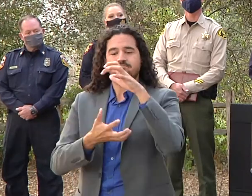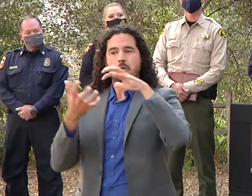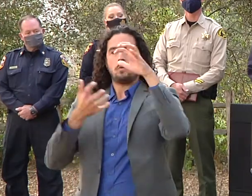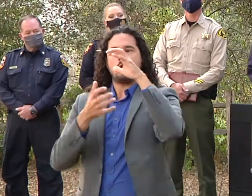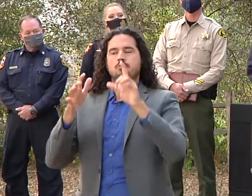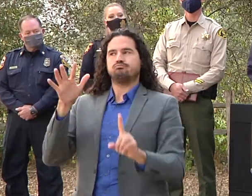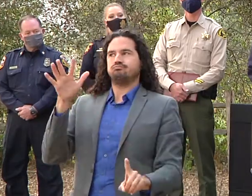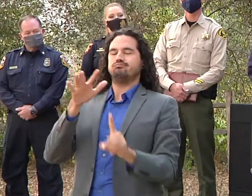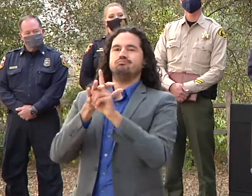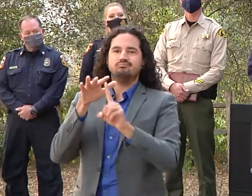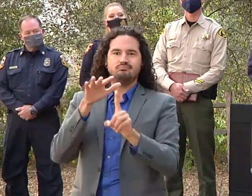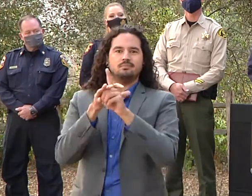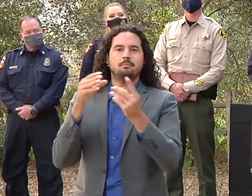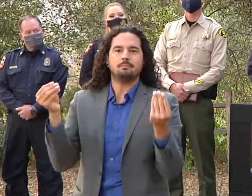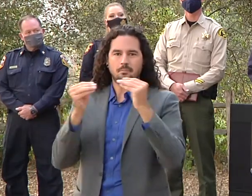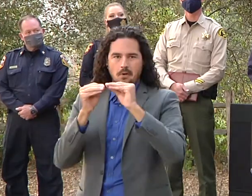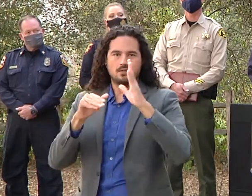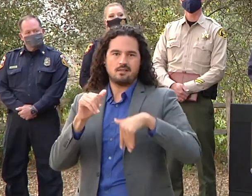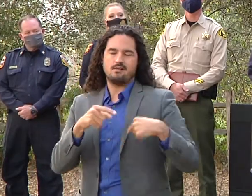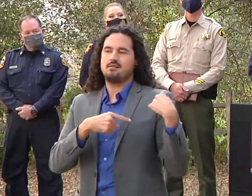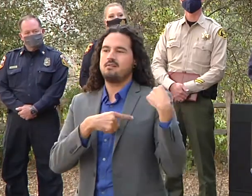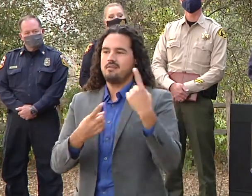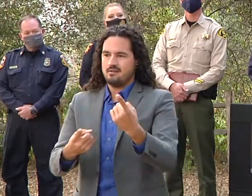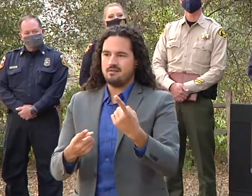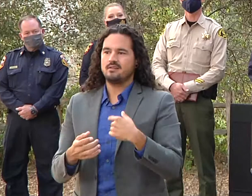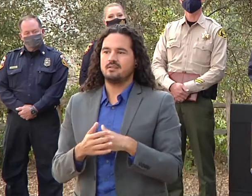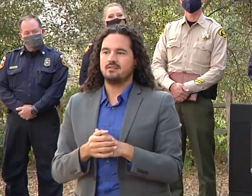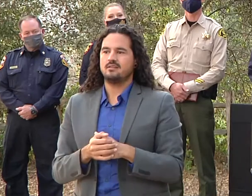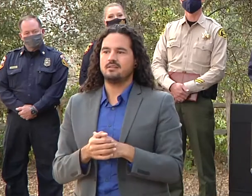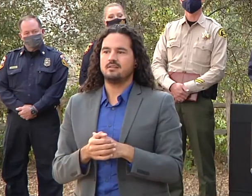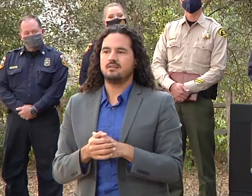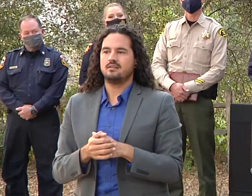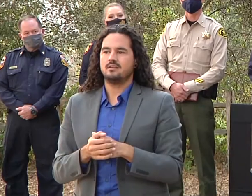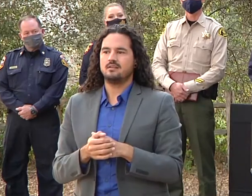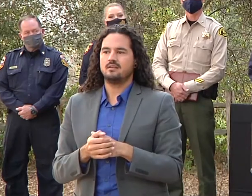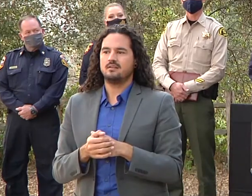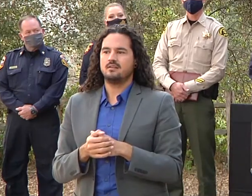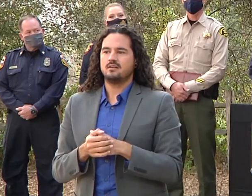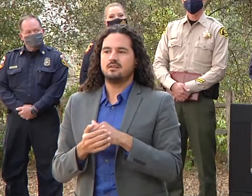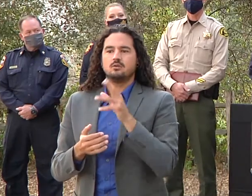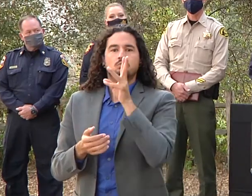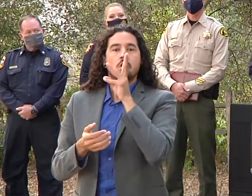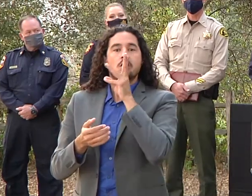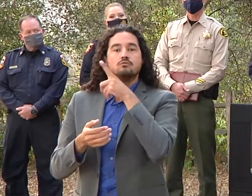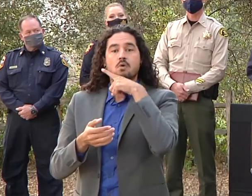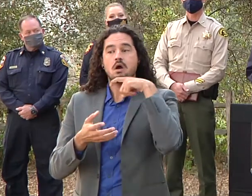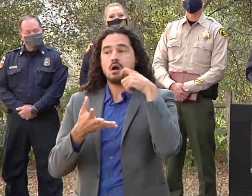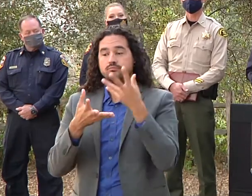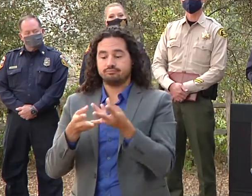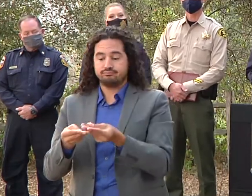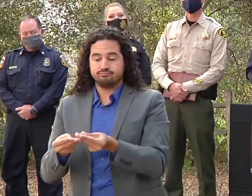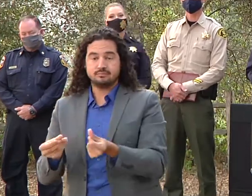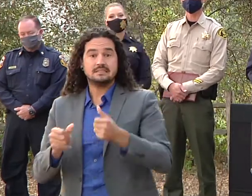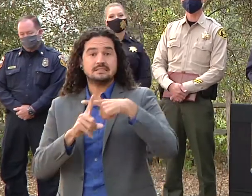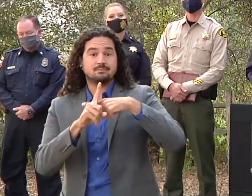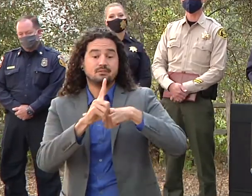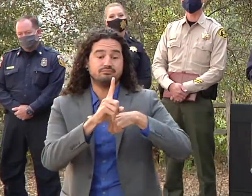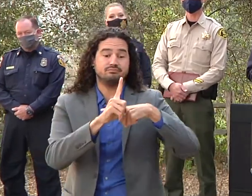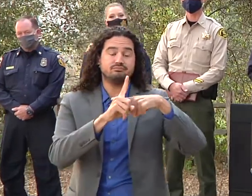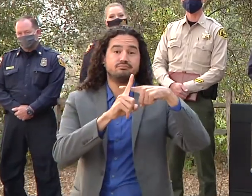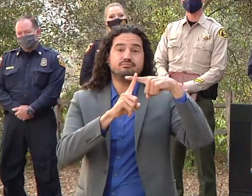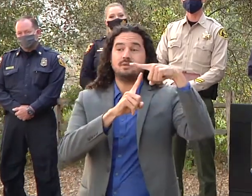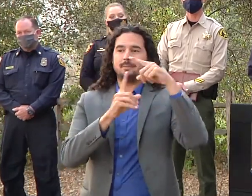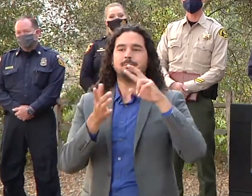in different areas that heat up and when the moisture decreases and the temperature increases so we'll have firefighters out on the line